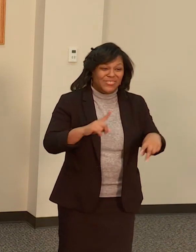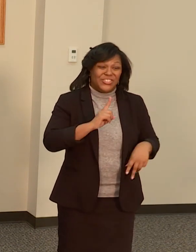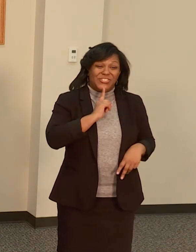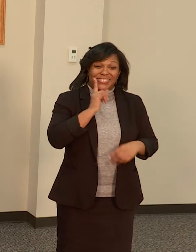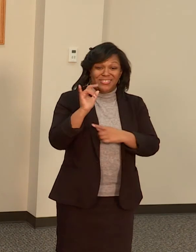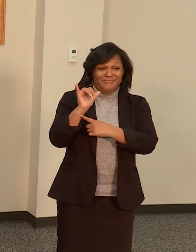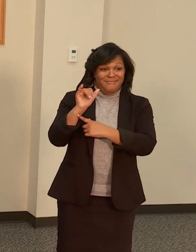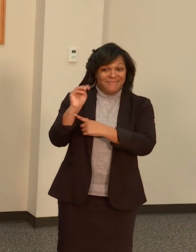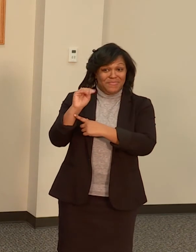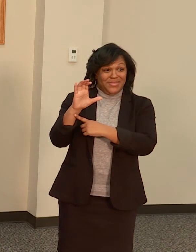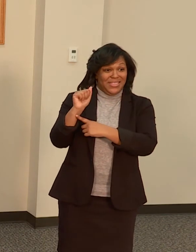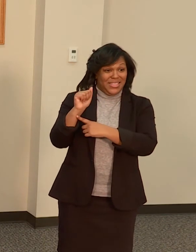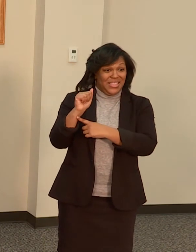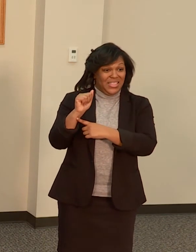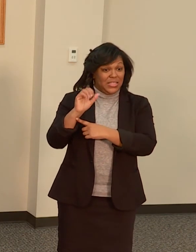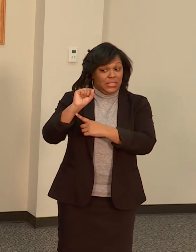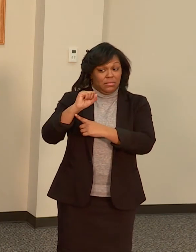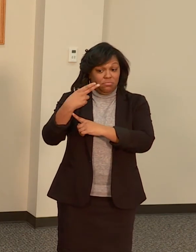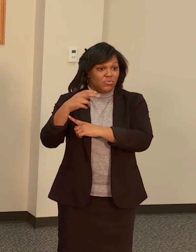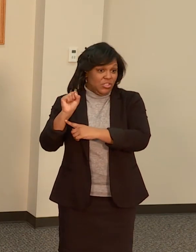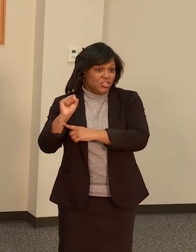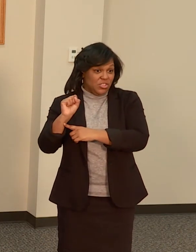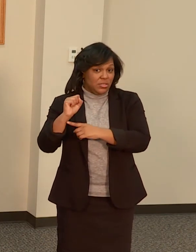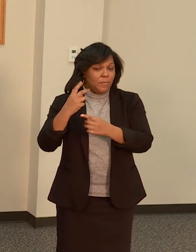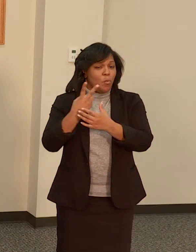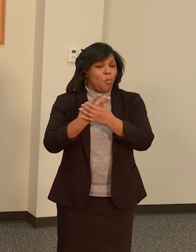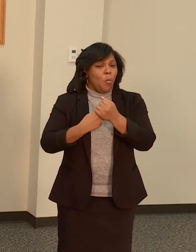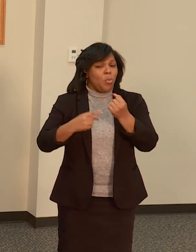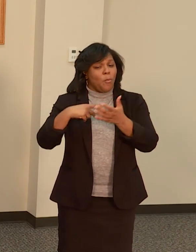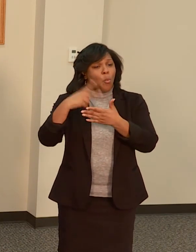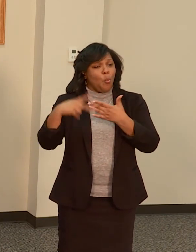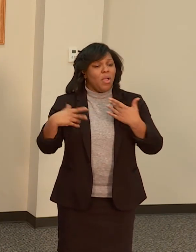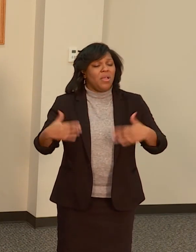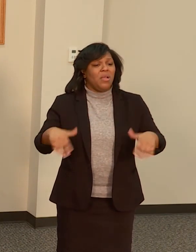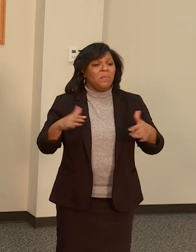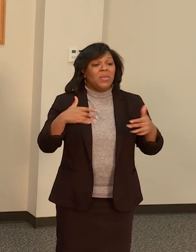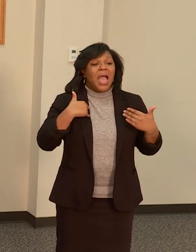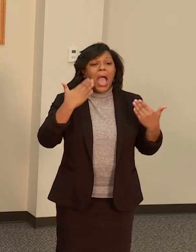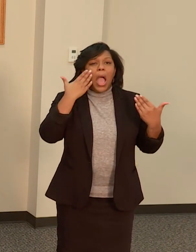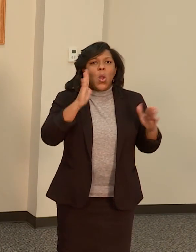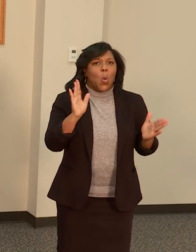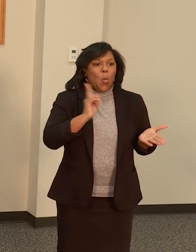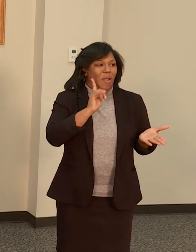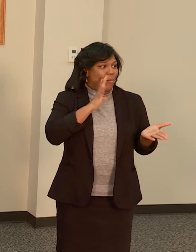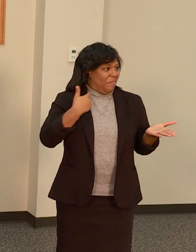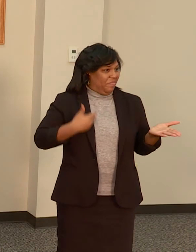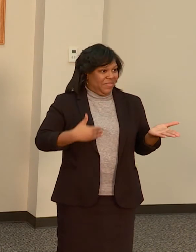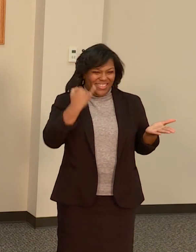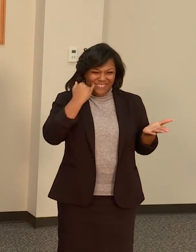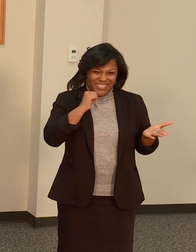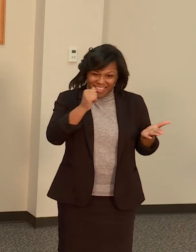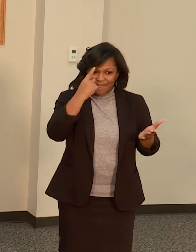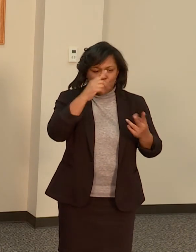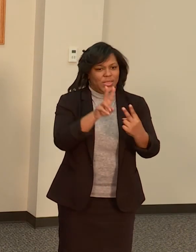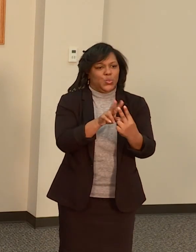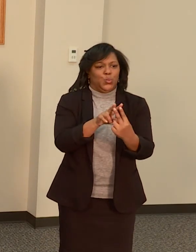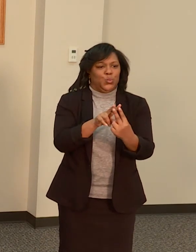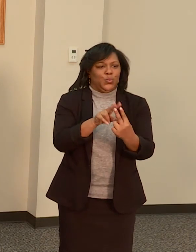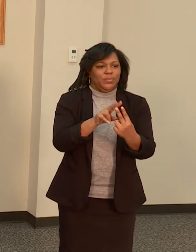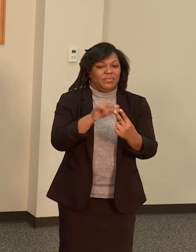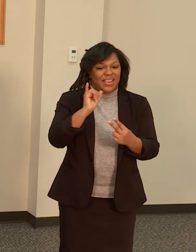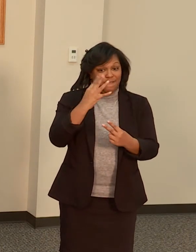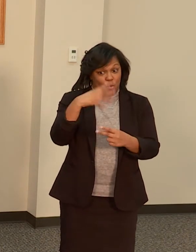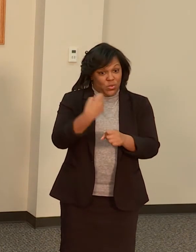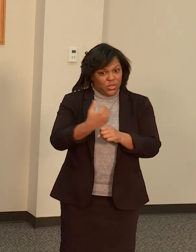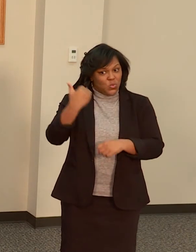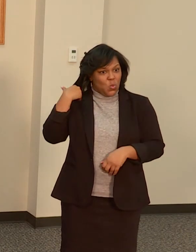where my family would be. Fast forward to now every morning my sons wake up in their own rooms making their own beds ready to get for